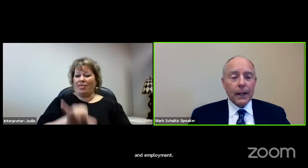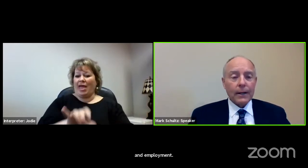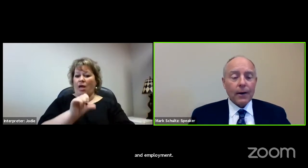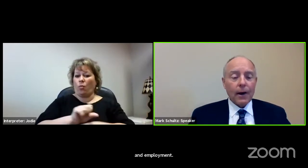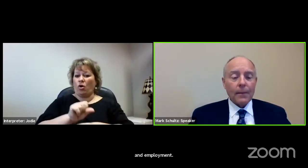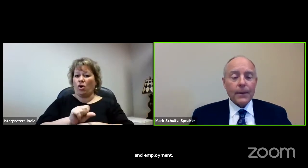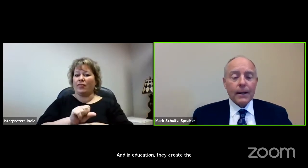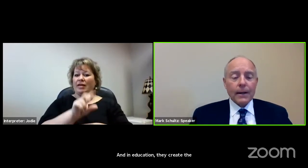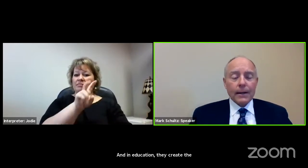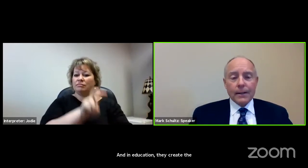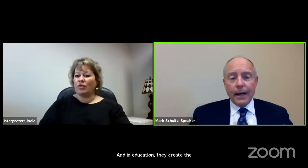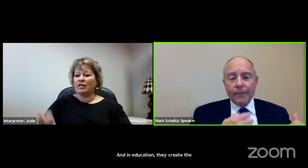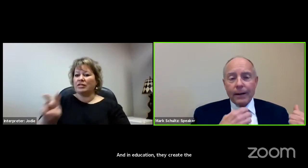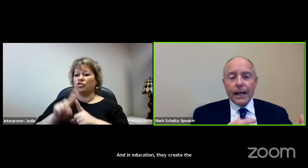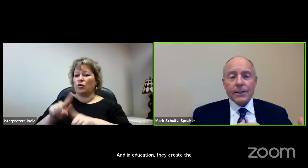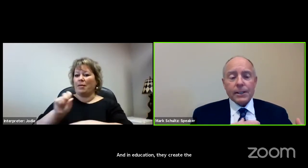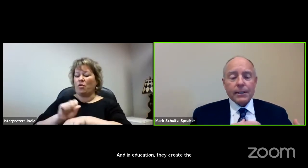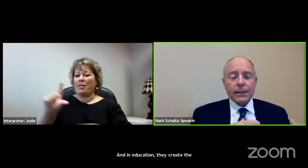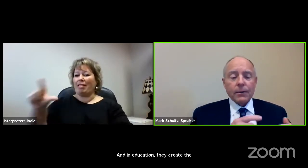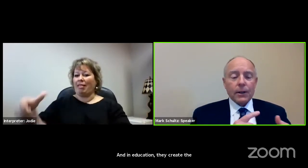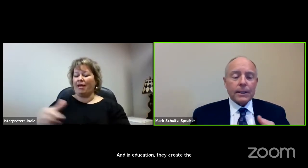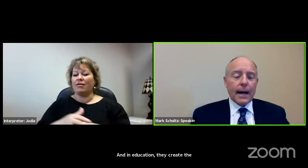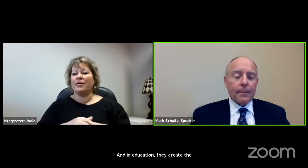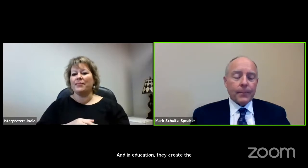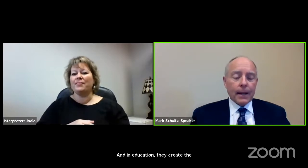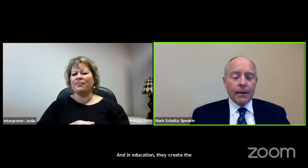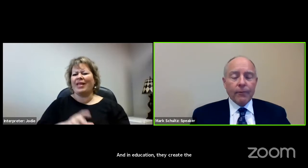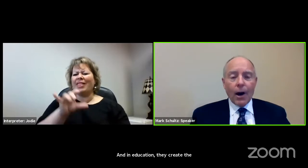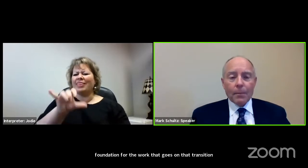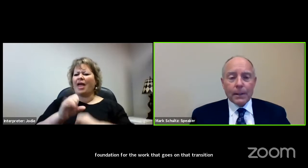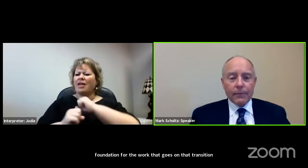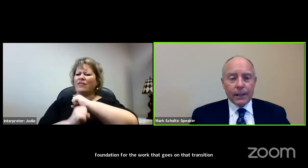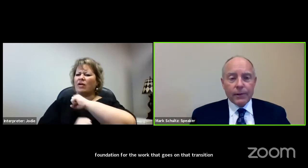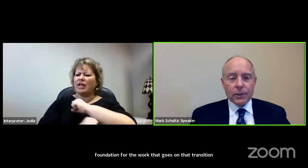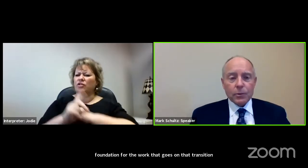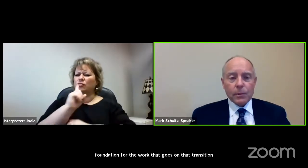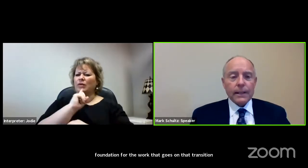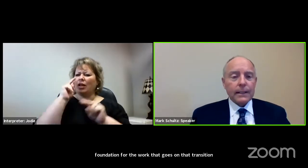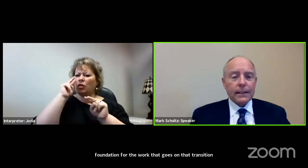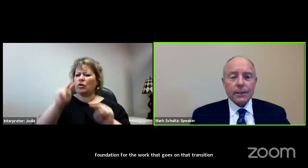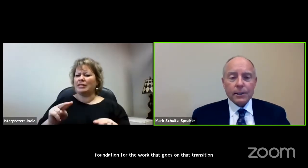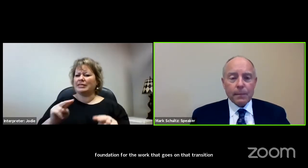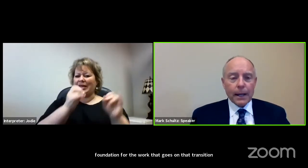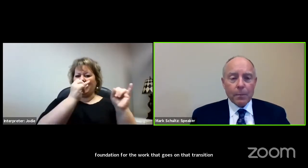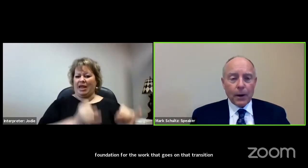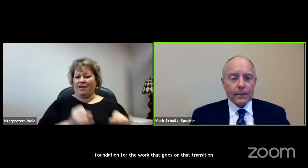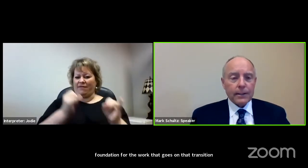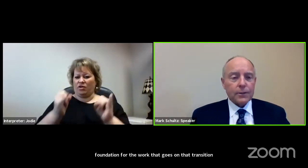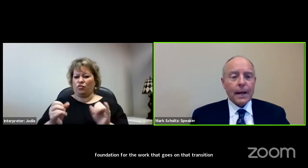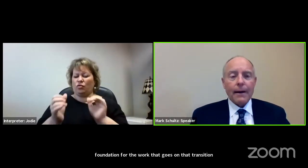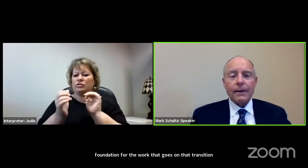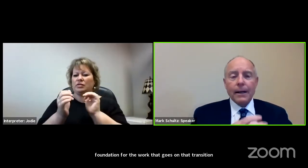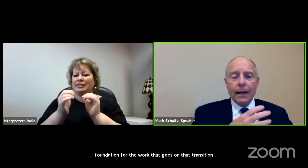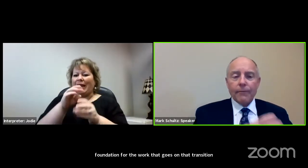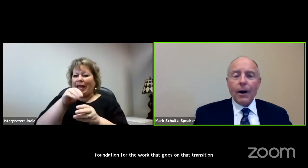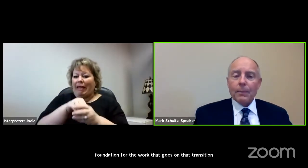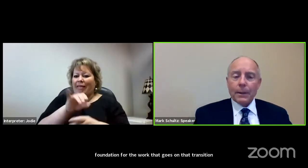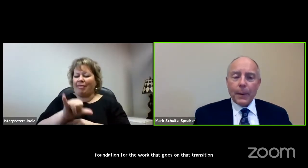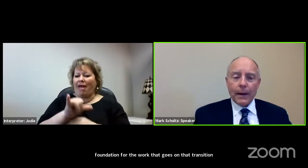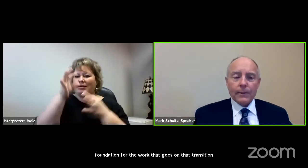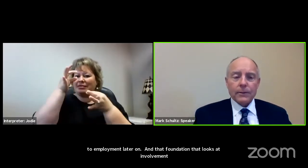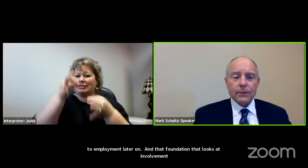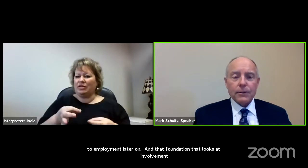employment later on. That foundation that looks at involvement of individuals within the decision-making process. We have